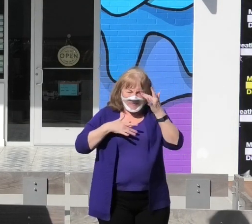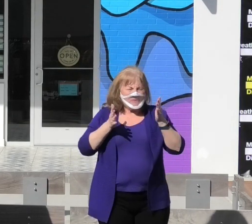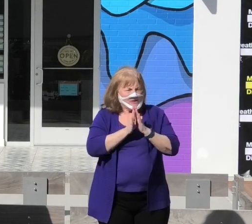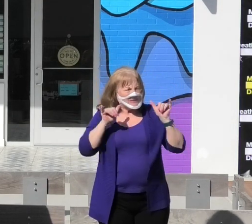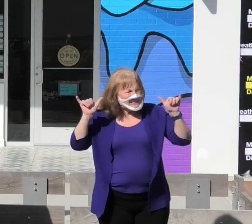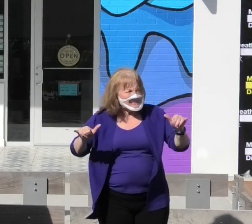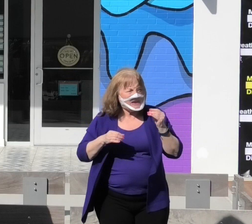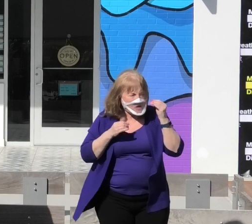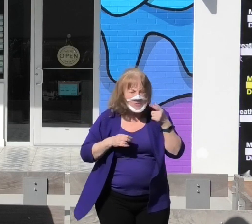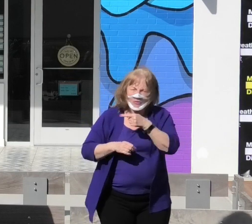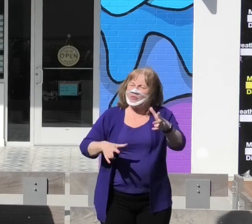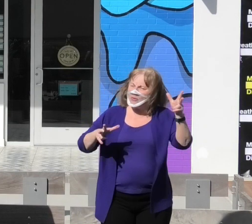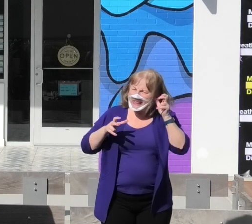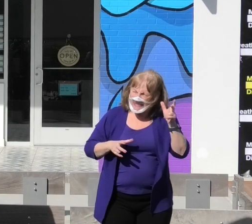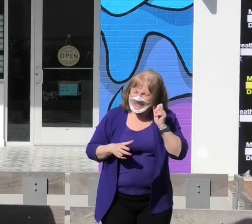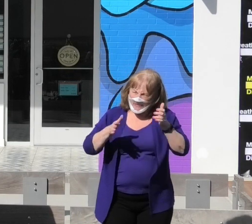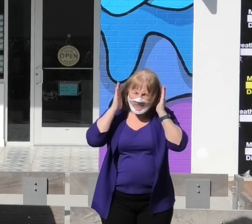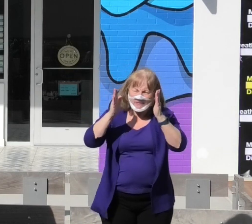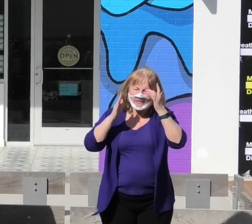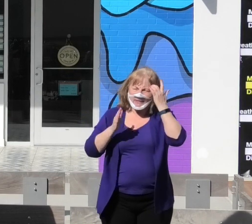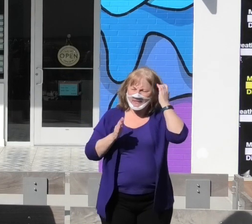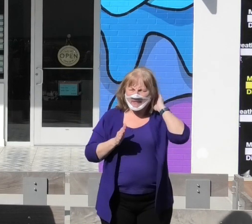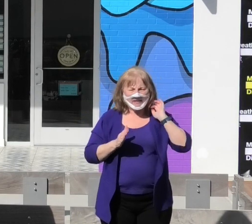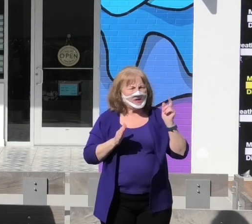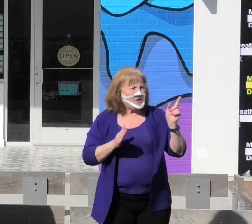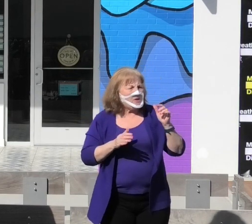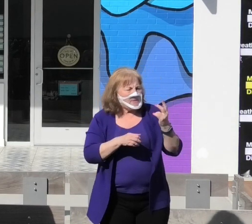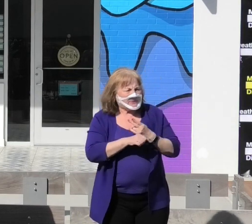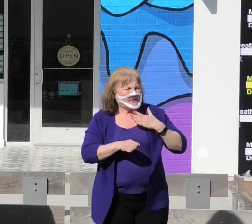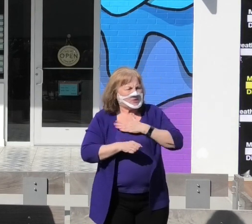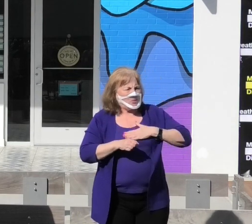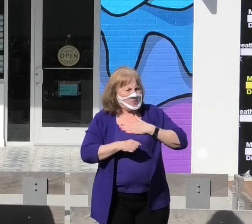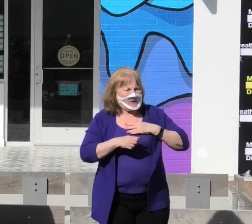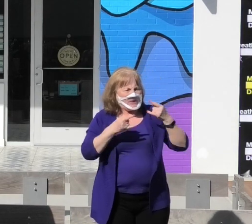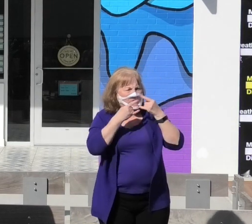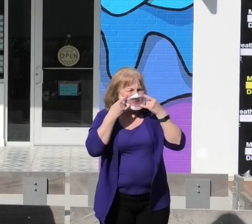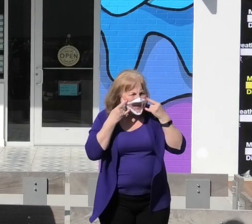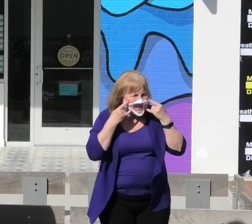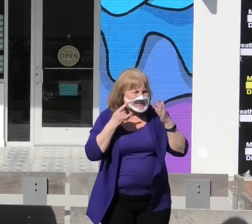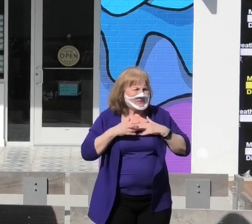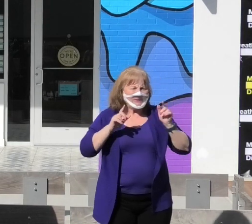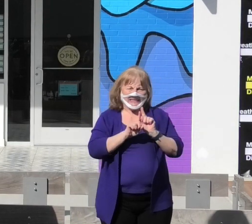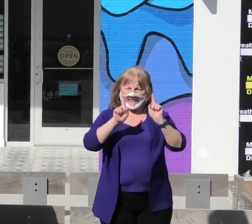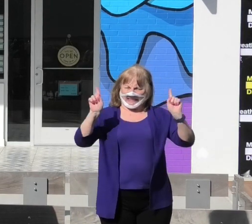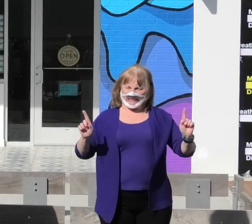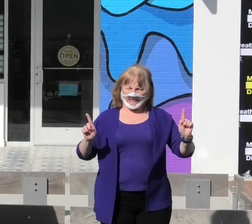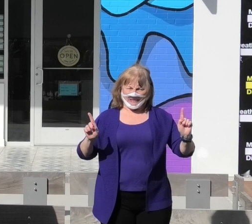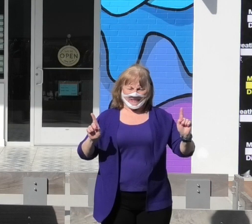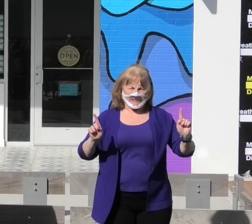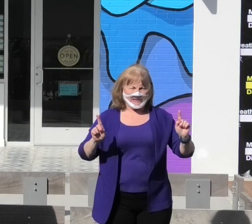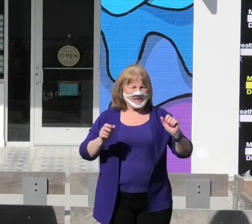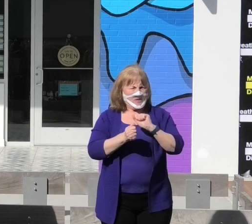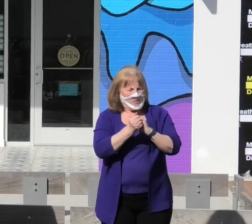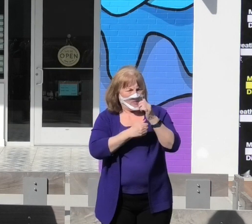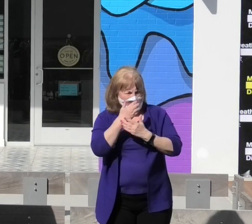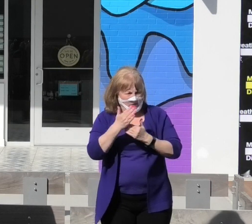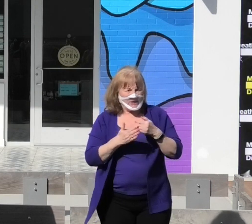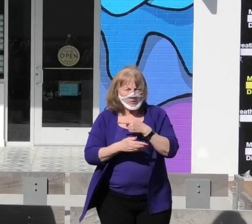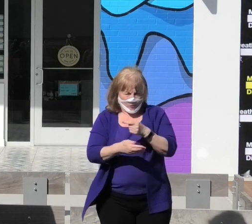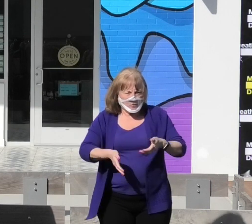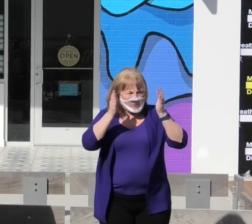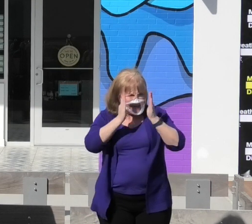listened when we asked to wear your mask, to physically distance, and wash your hands.